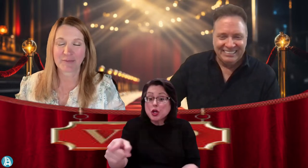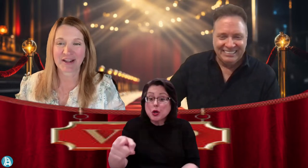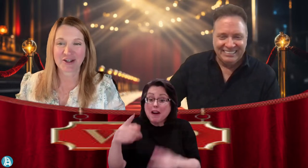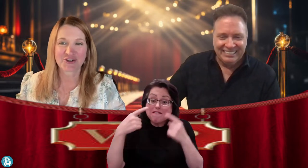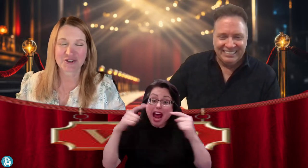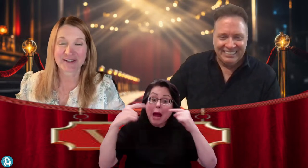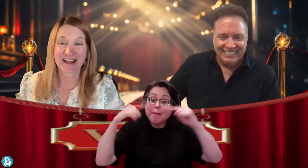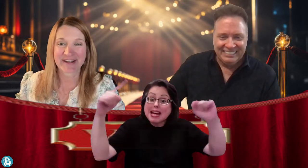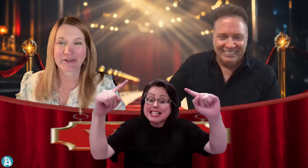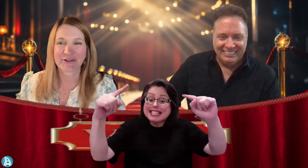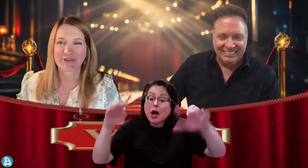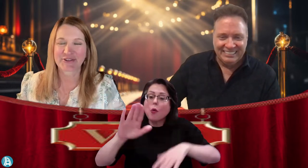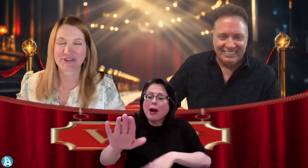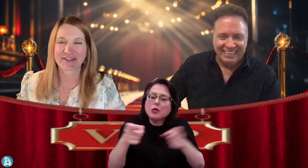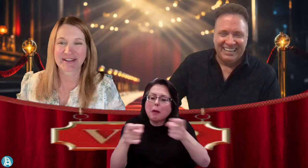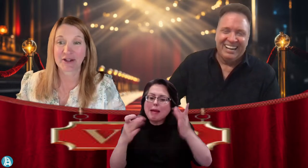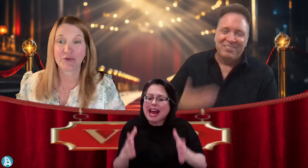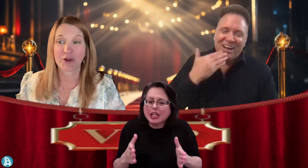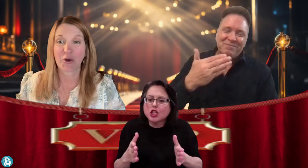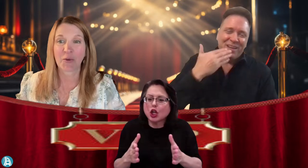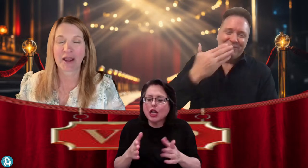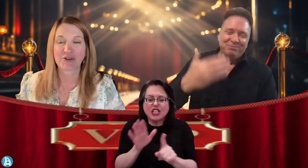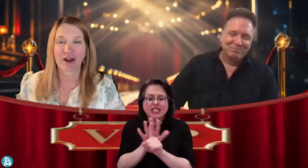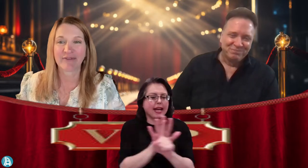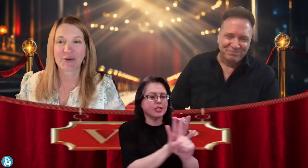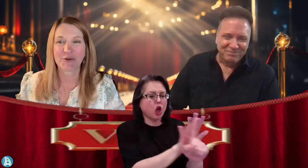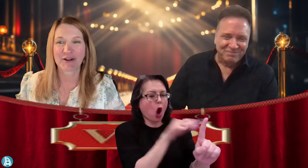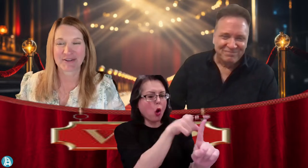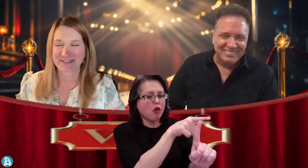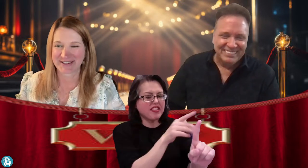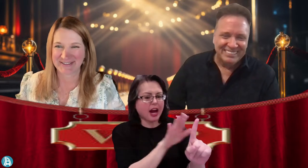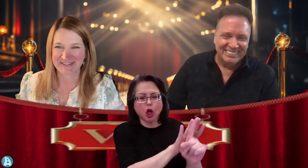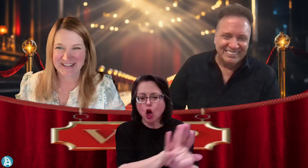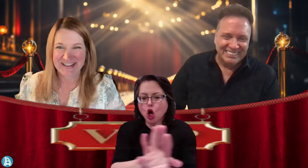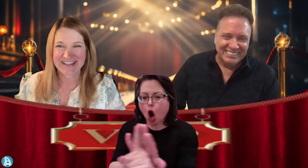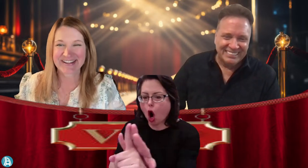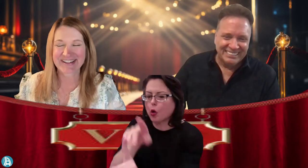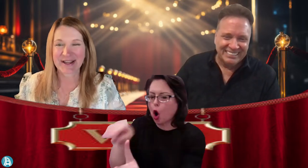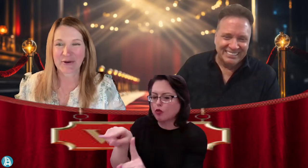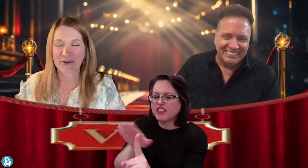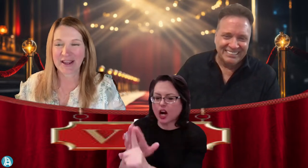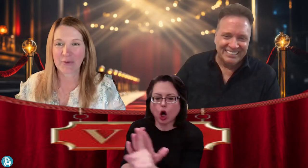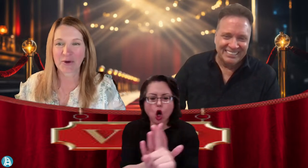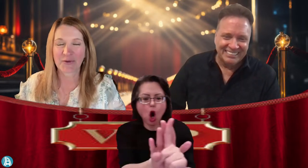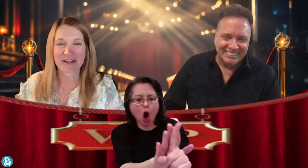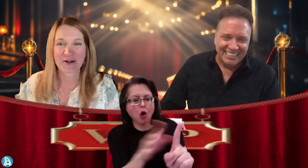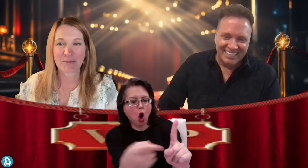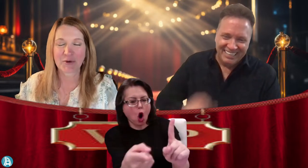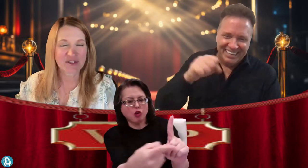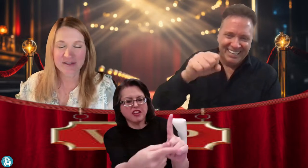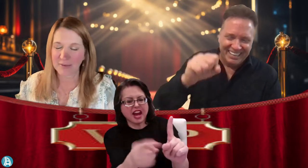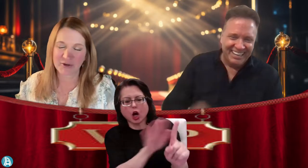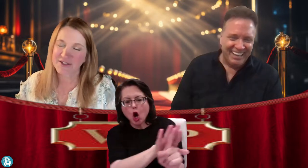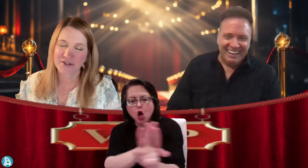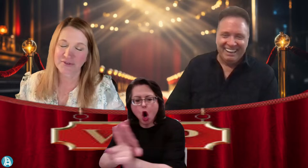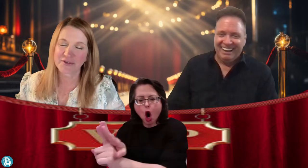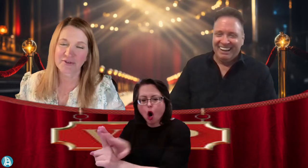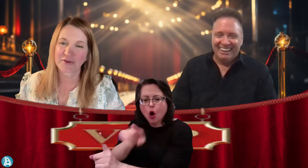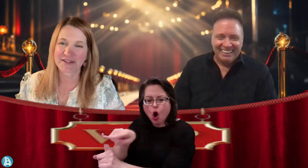managers and handlers just letting you know and driving you around town to say, okay, we're going here. Most celebrities don't know their own